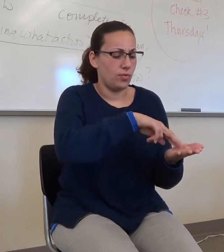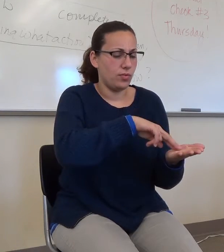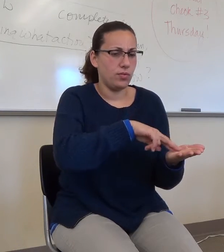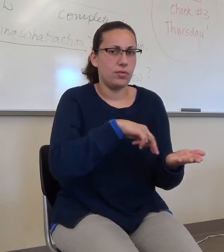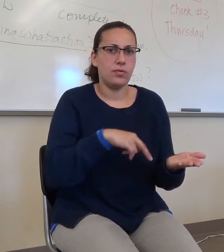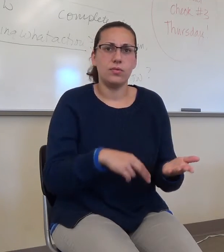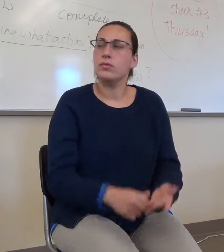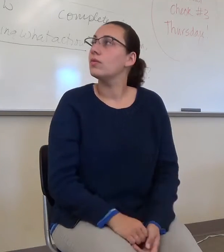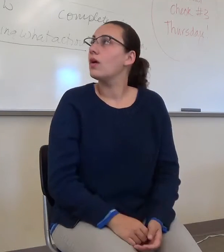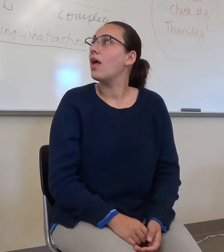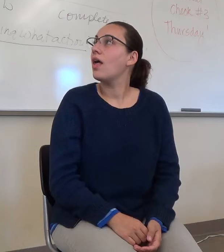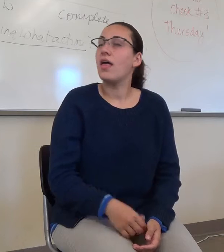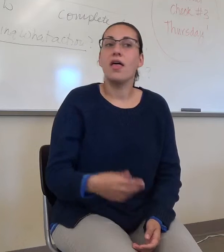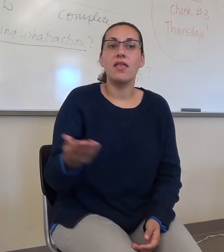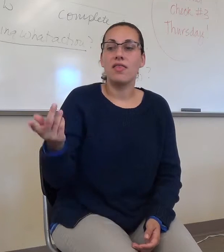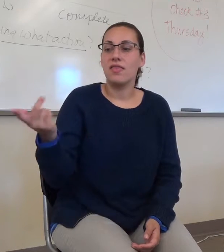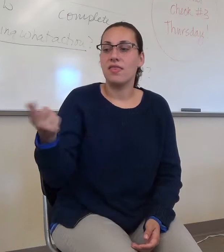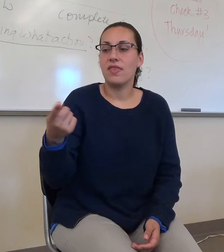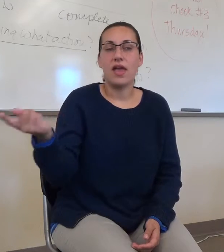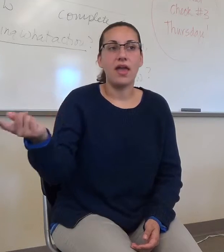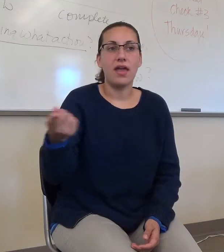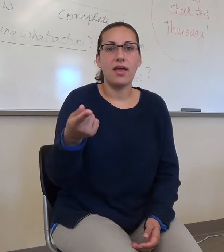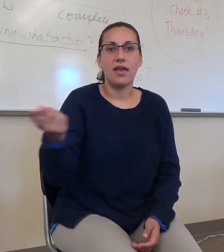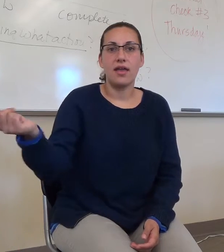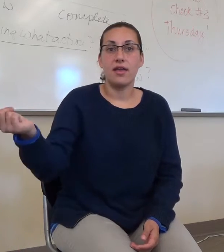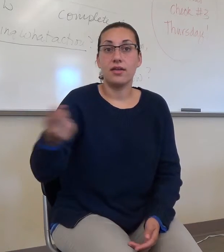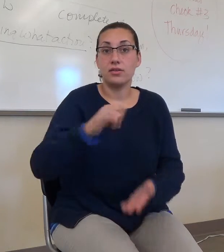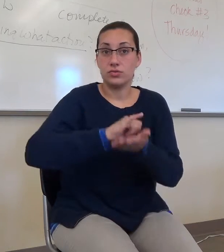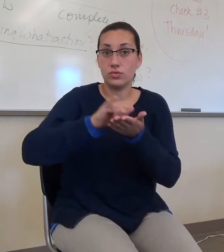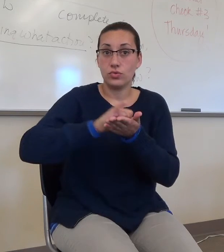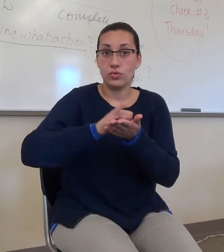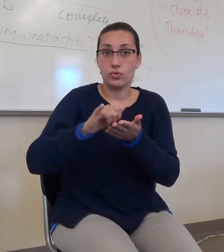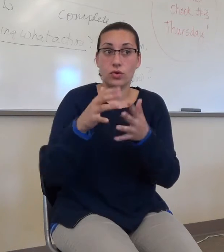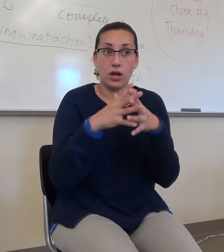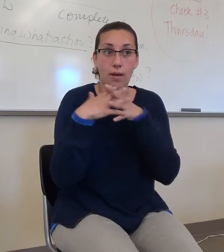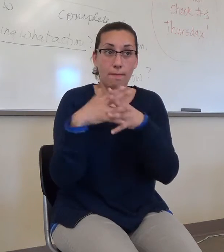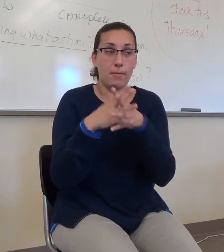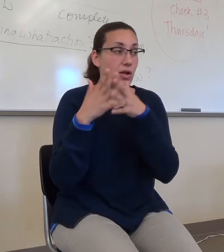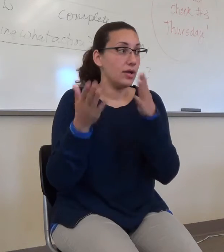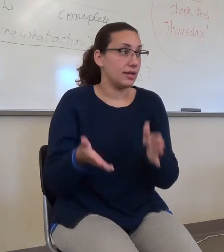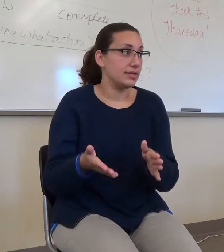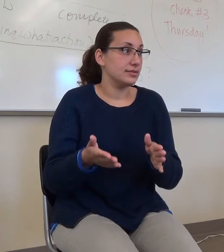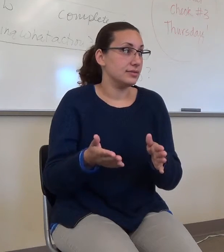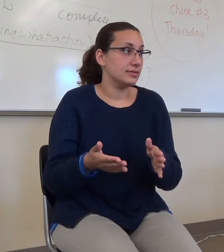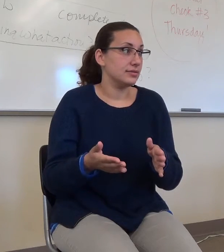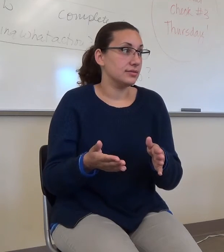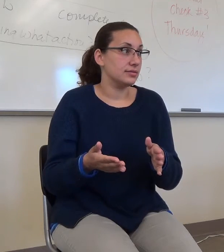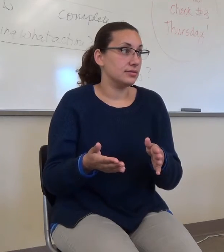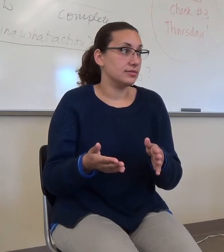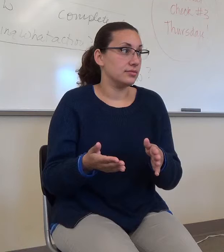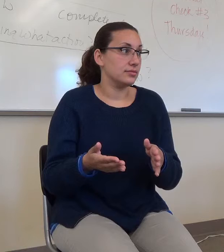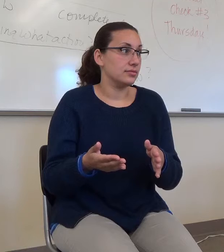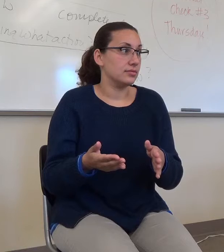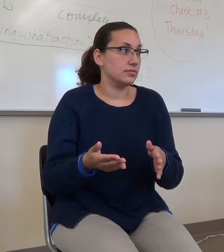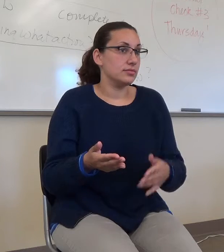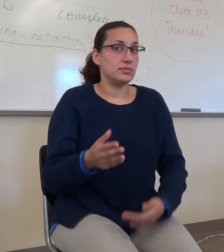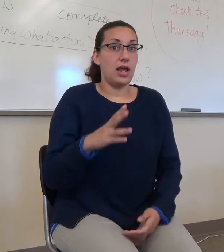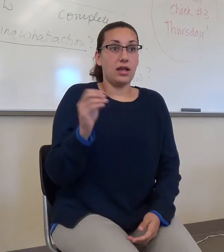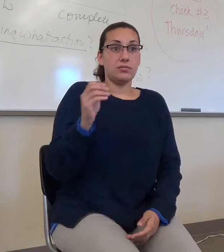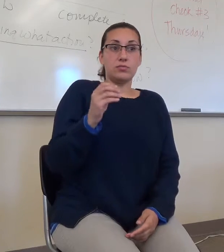They, okay, New York, Americans, alright, and professional clubs,